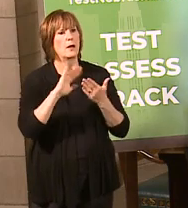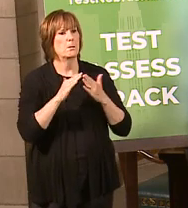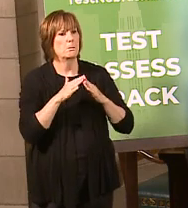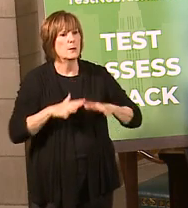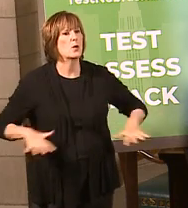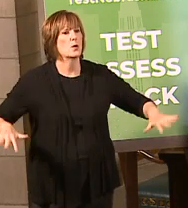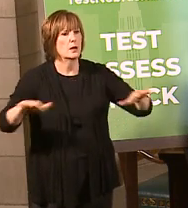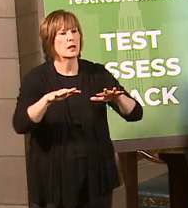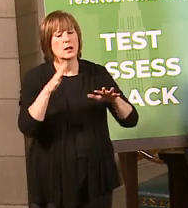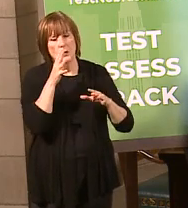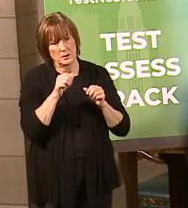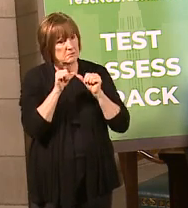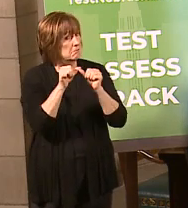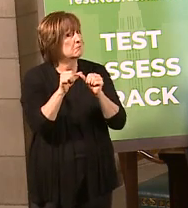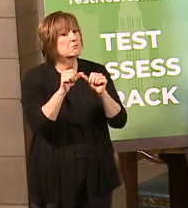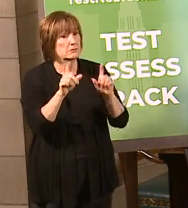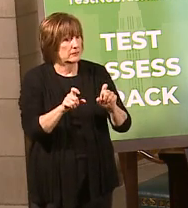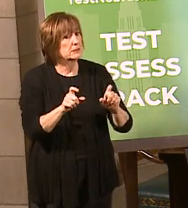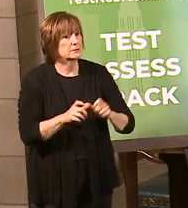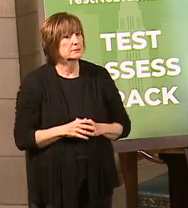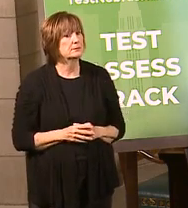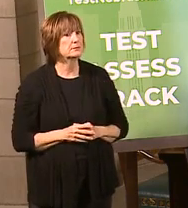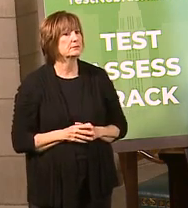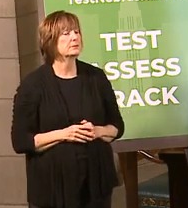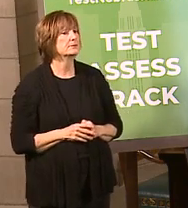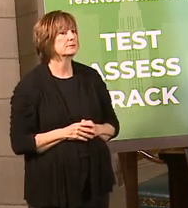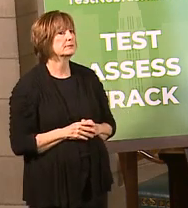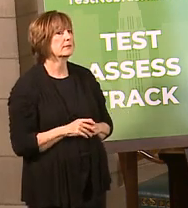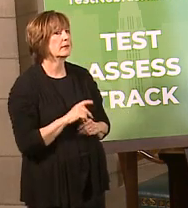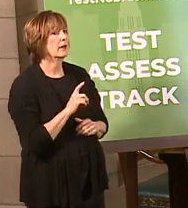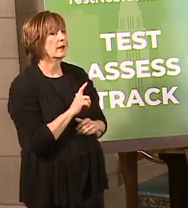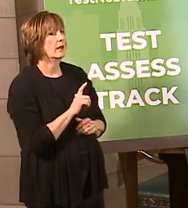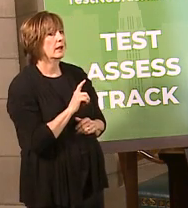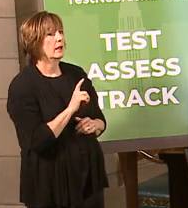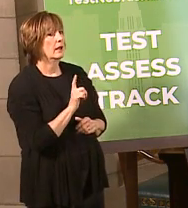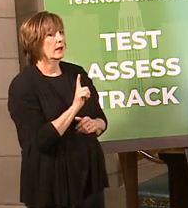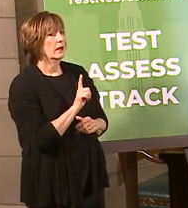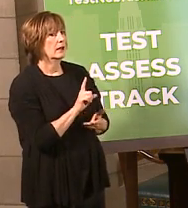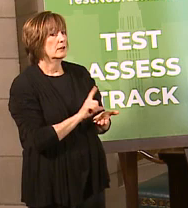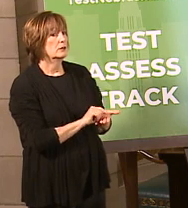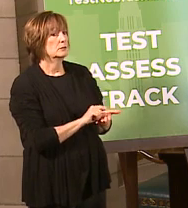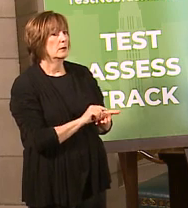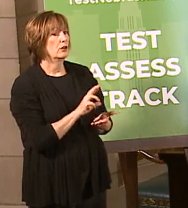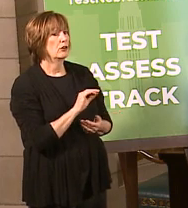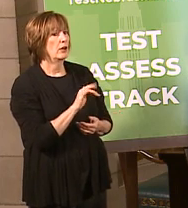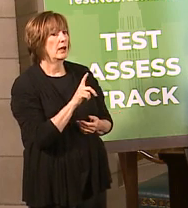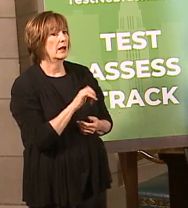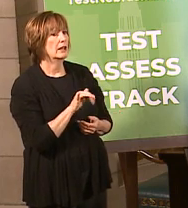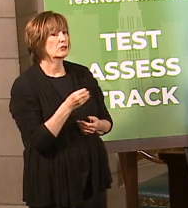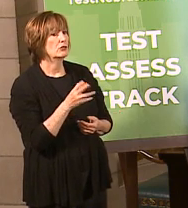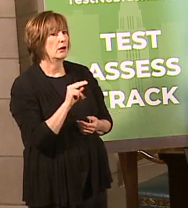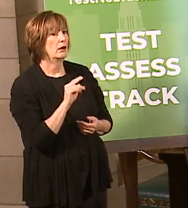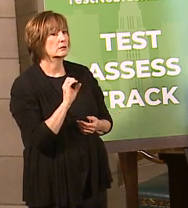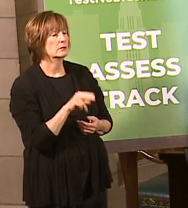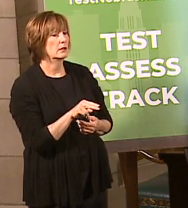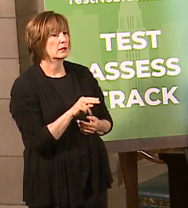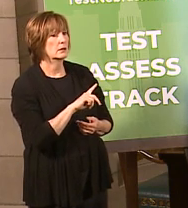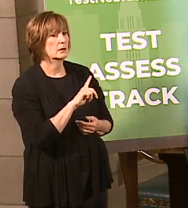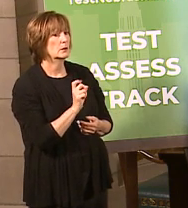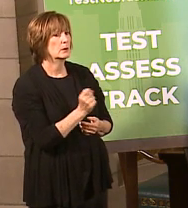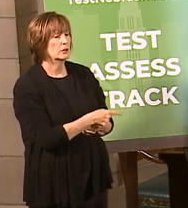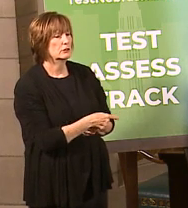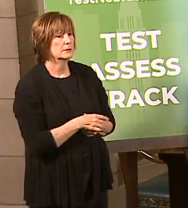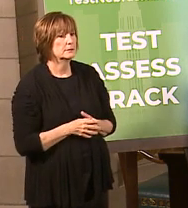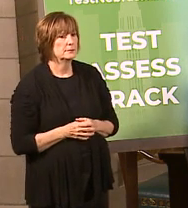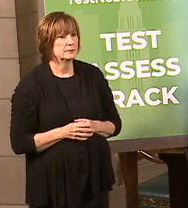So there will be continued ongoing testing. Riley Johnson from the Journal Star would like to know if he consulted with Mayor Gaylor Baird